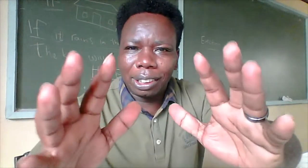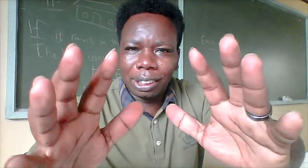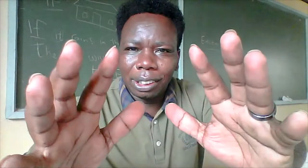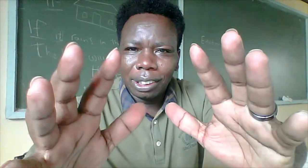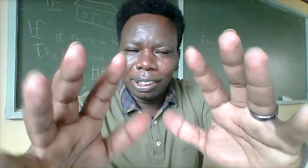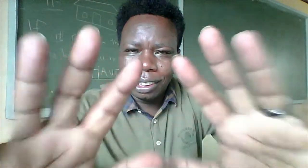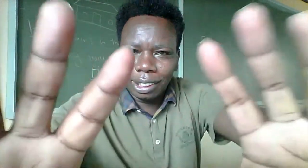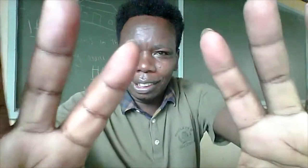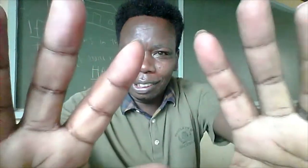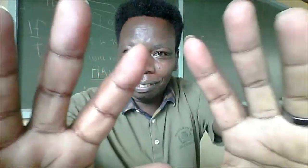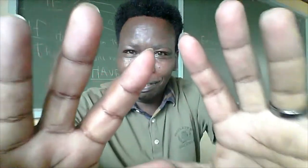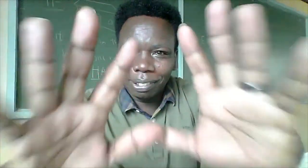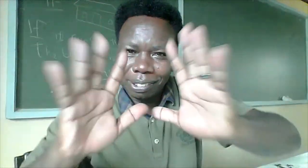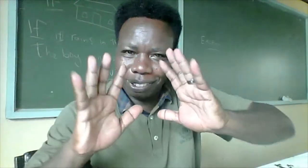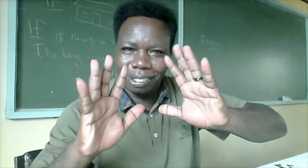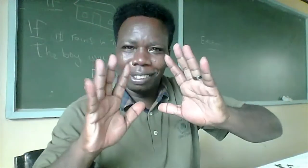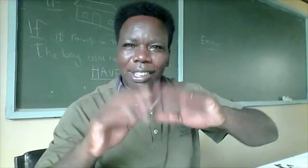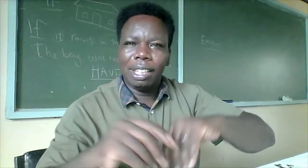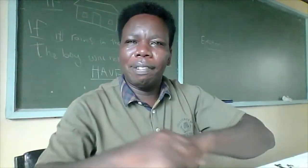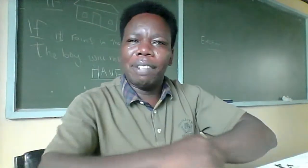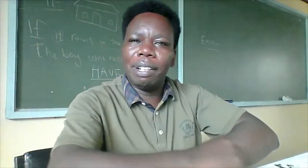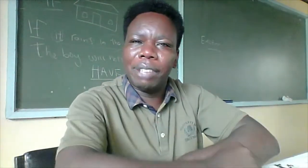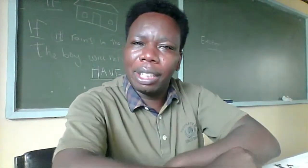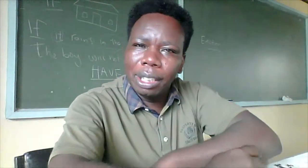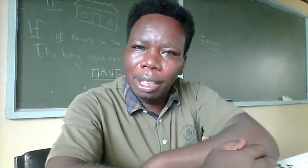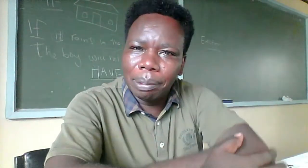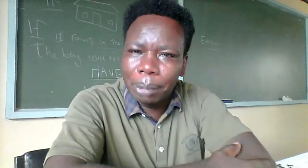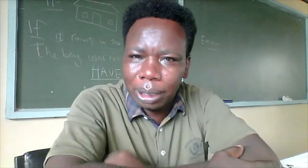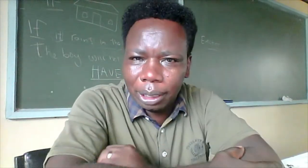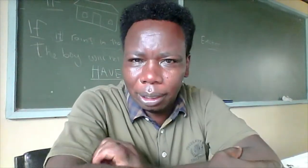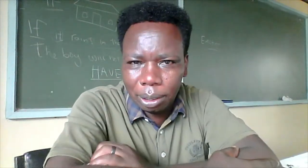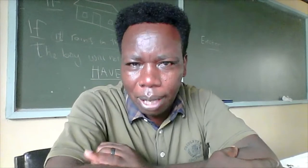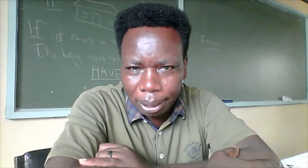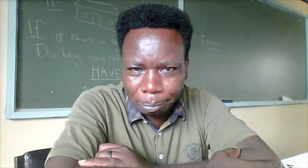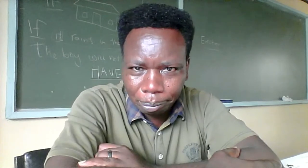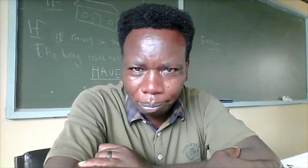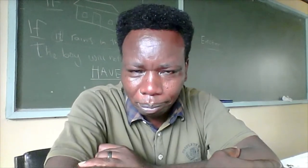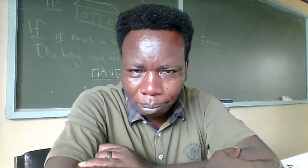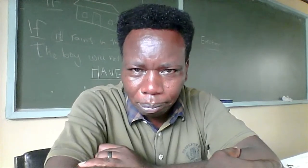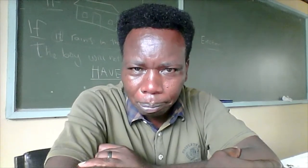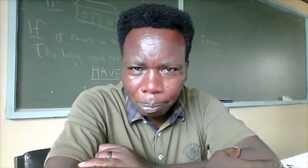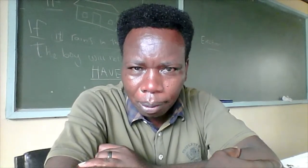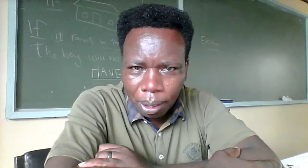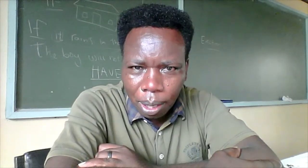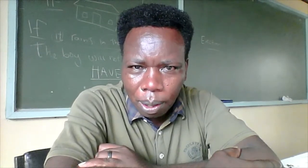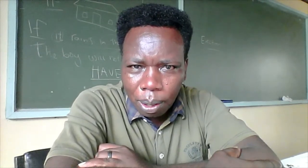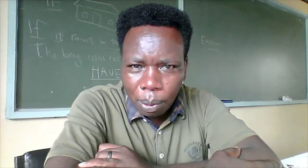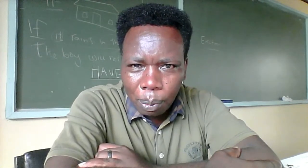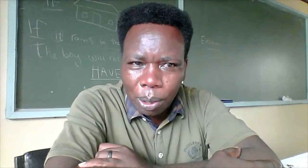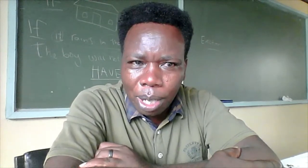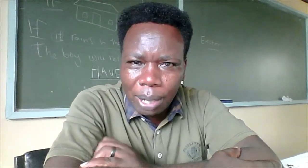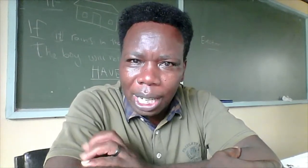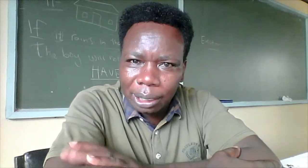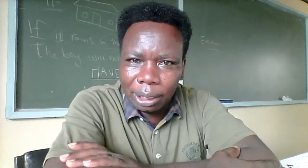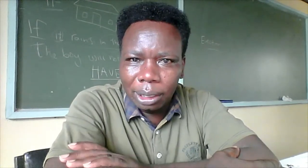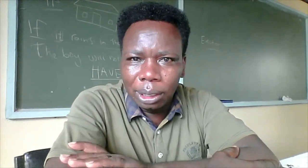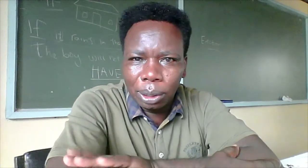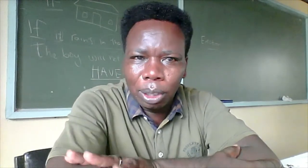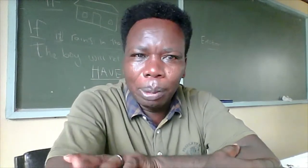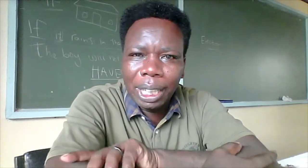are very, very important. Why? We use our hearts, to communicate.